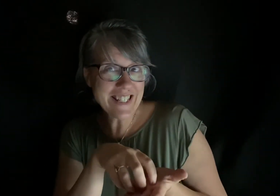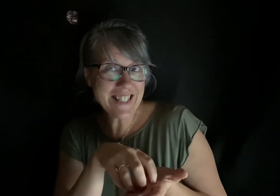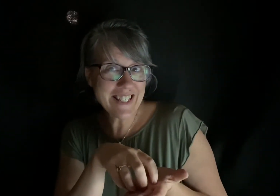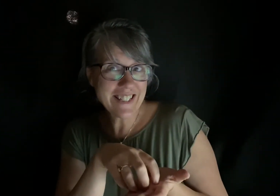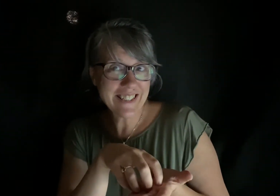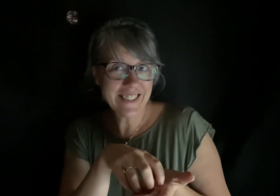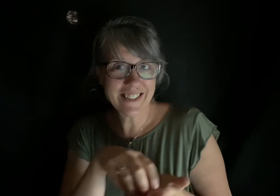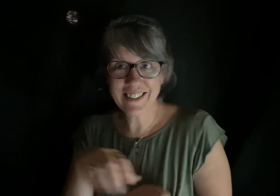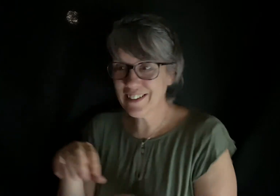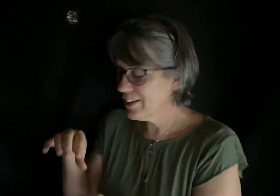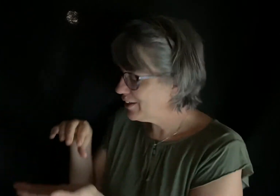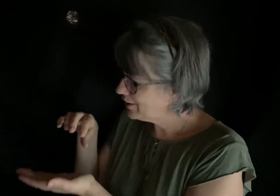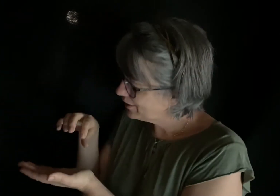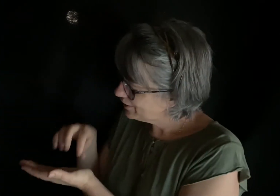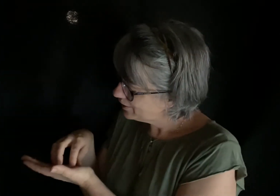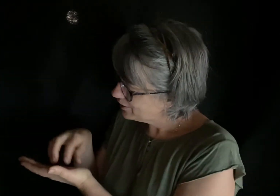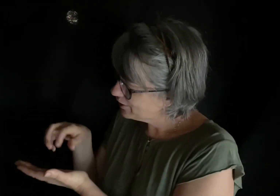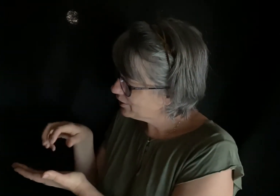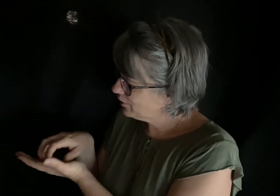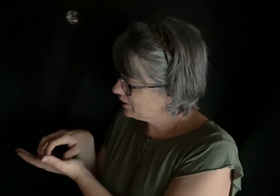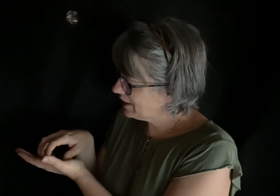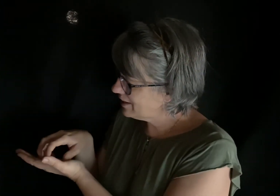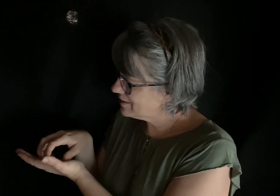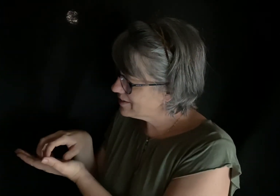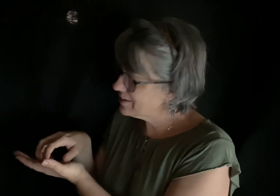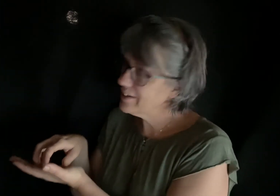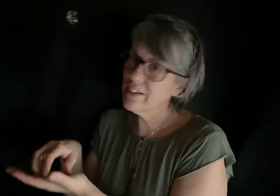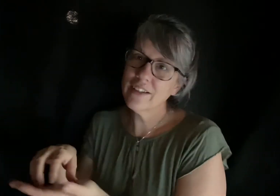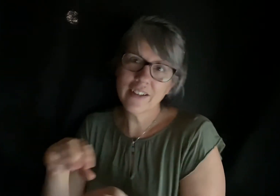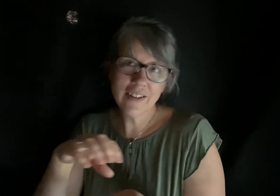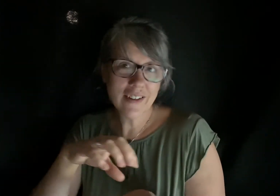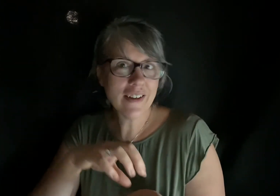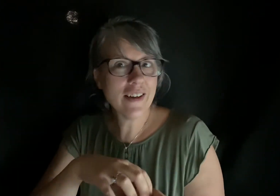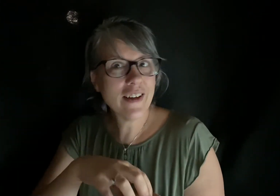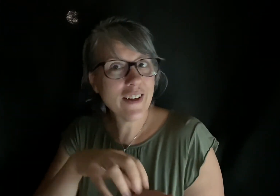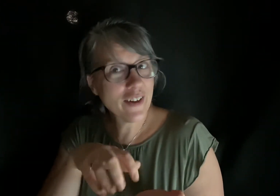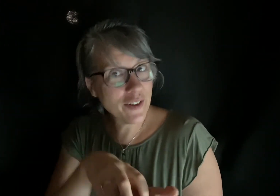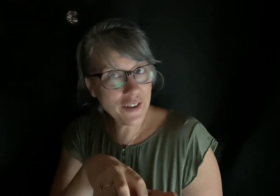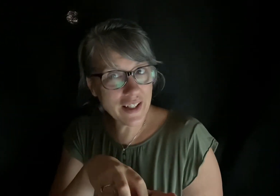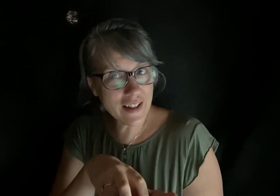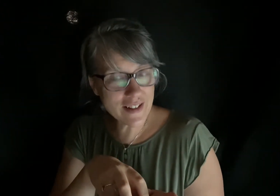Cookies, cookies, cookies. Cookies,